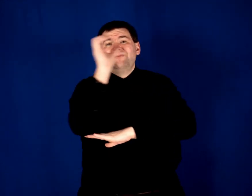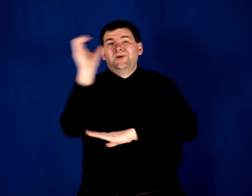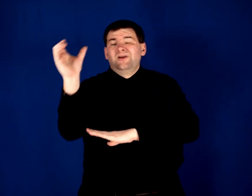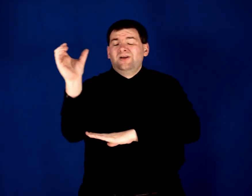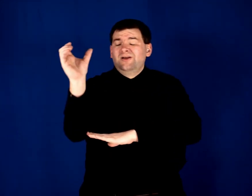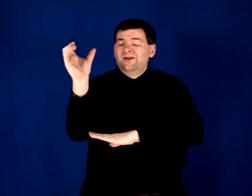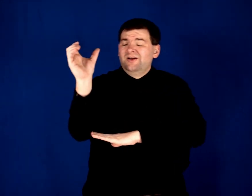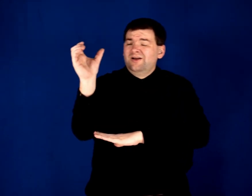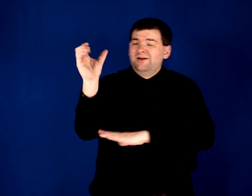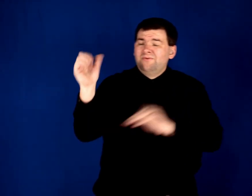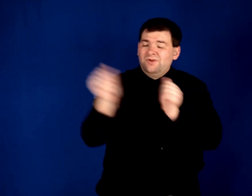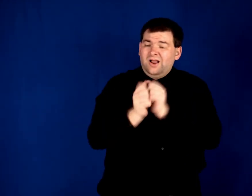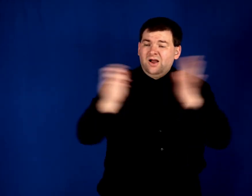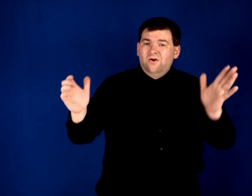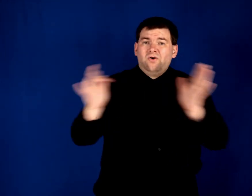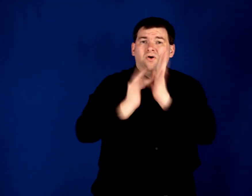without Christ